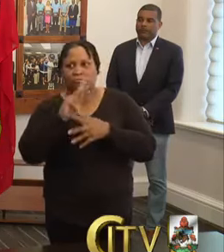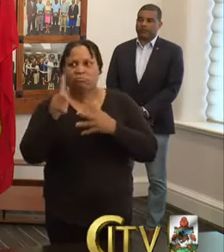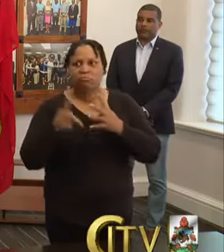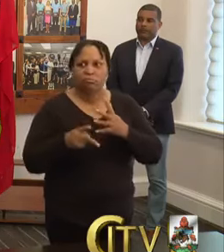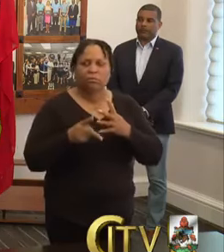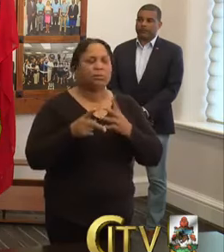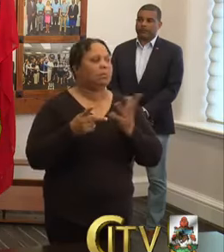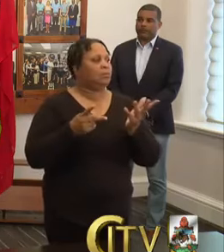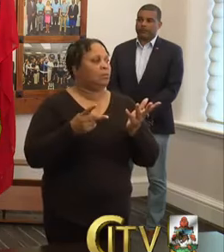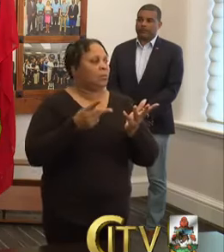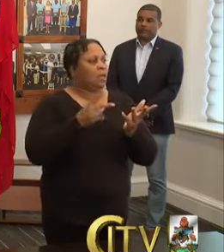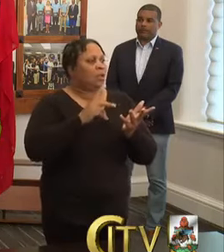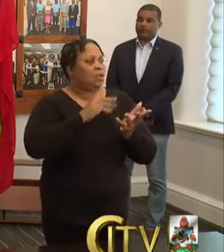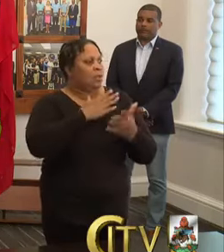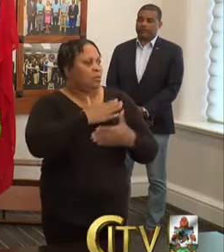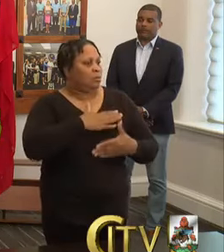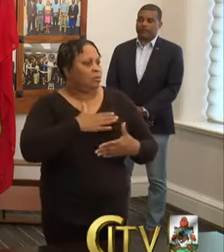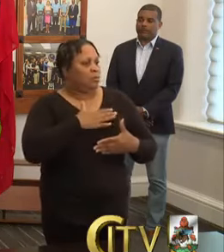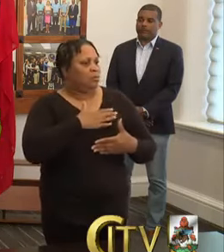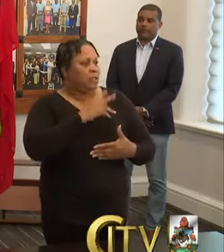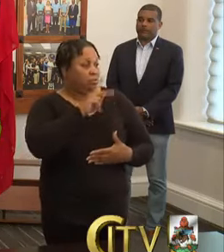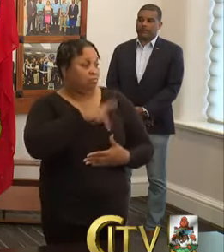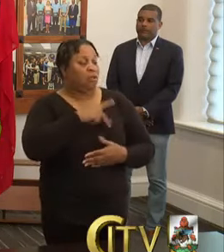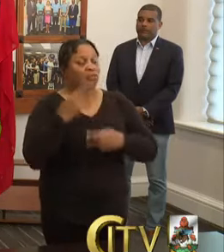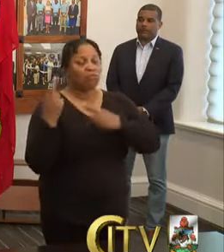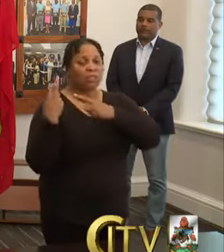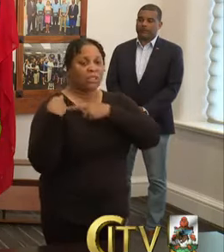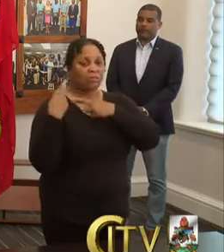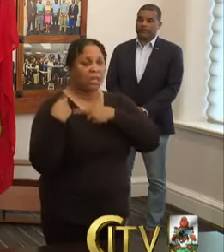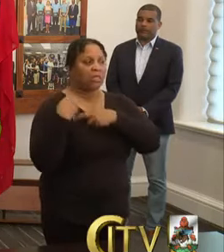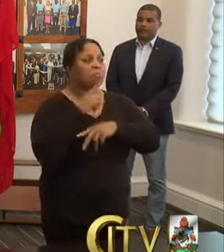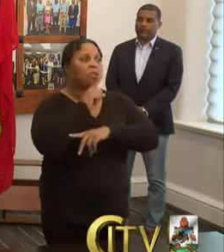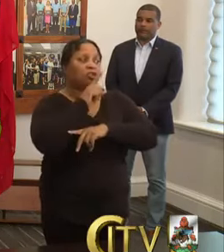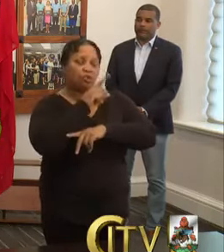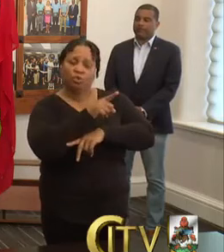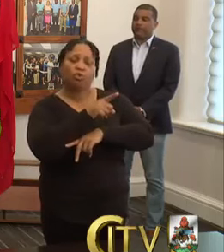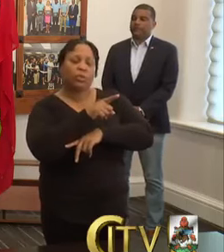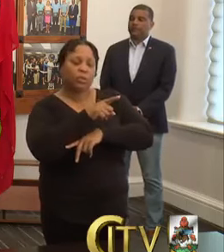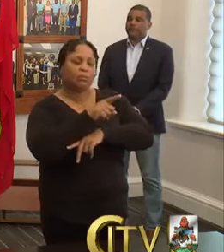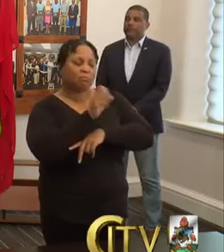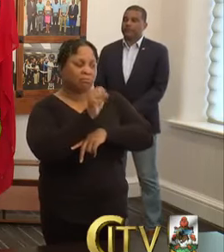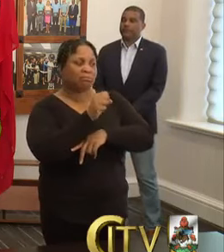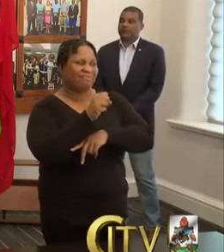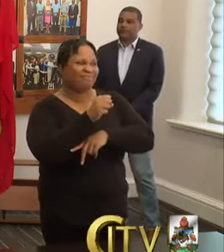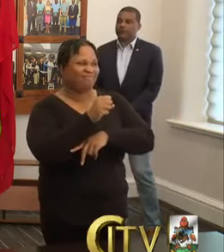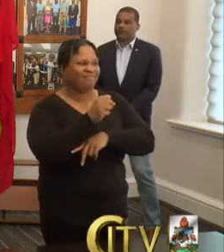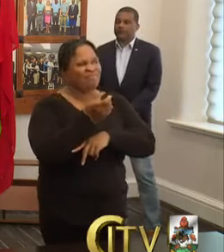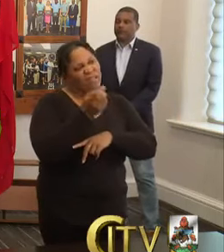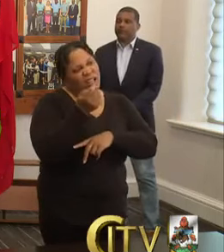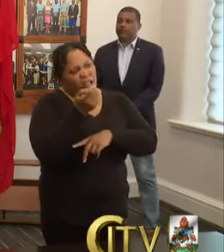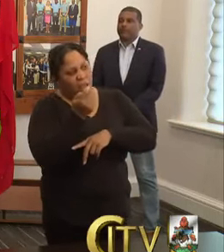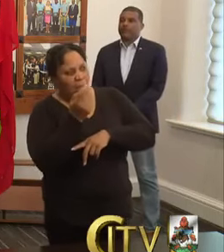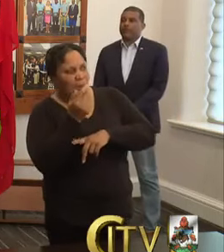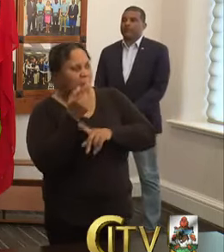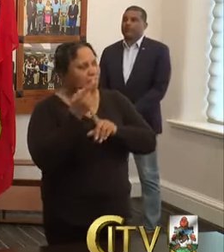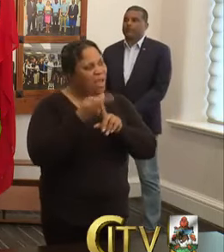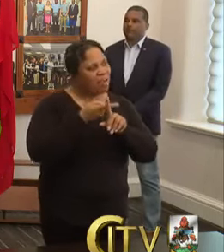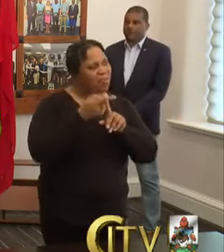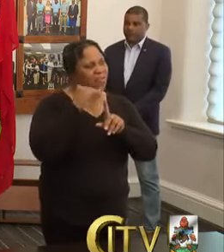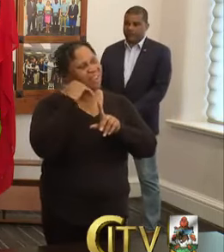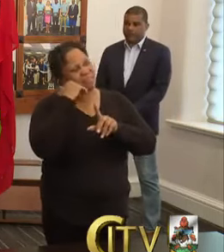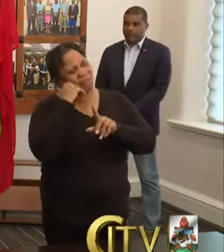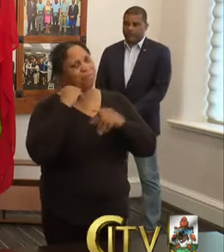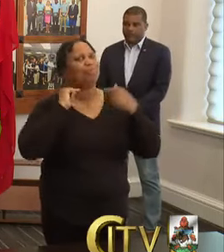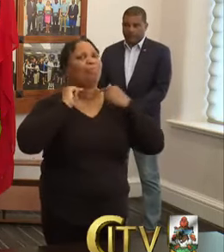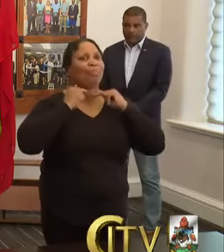um, be, uh, personally responsible to make sure that if they do have a minor fever or a sore throat, do not go out